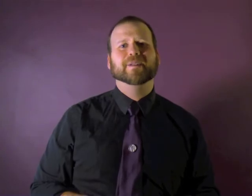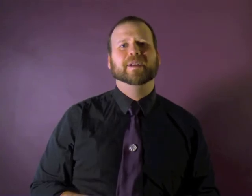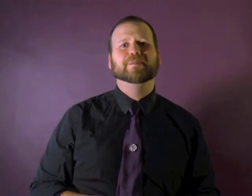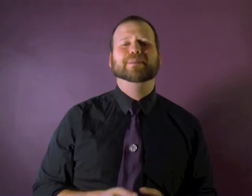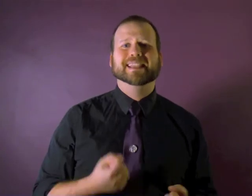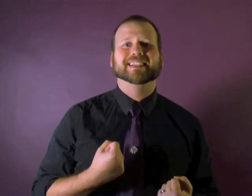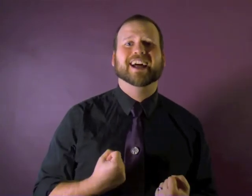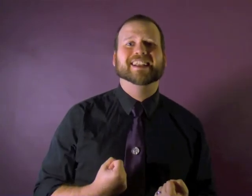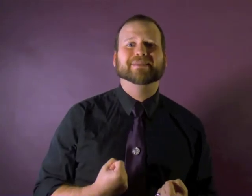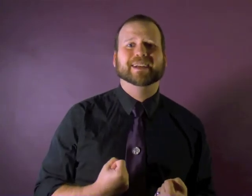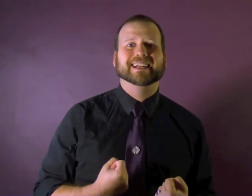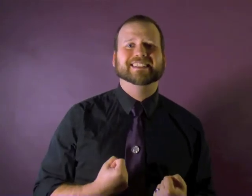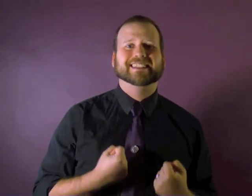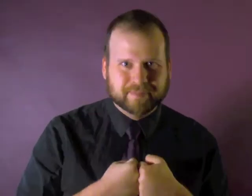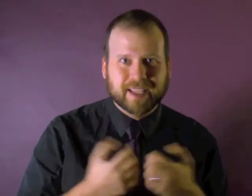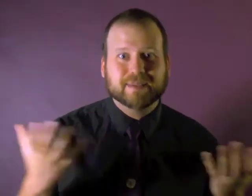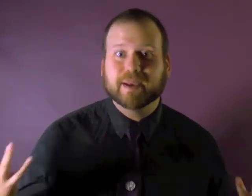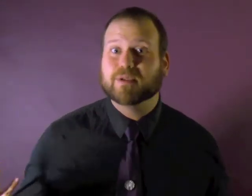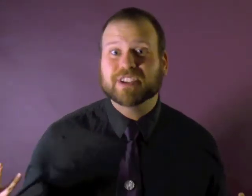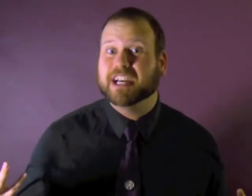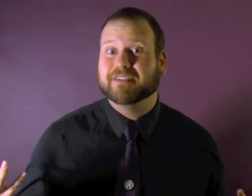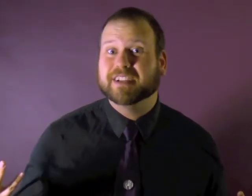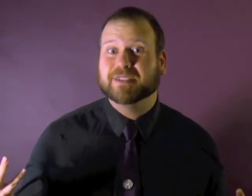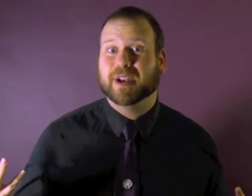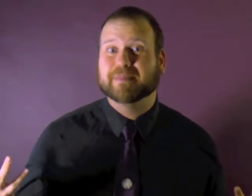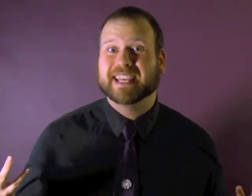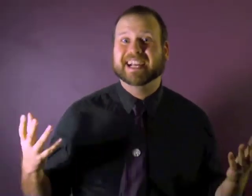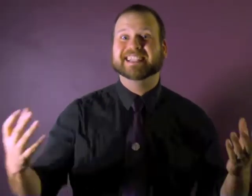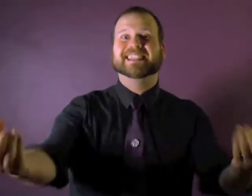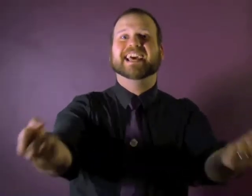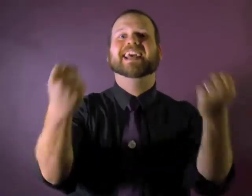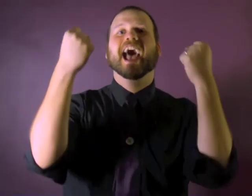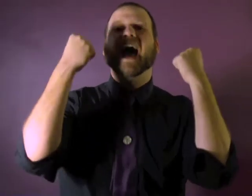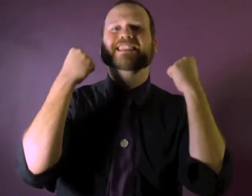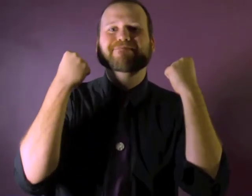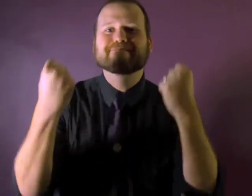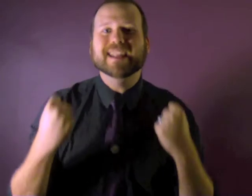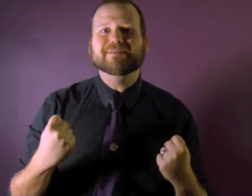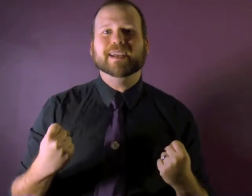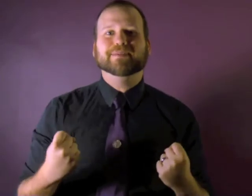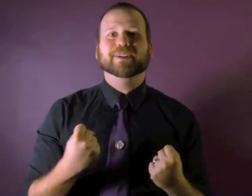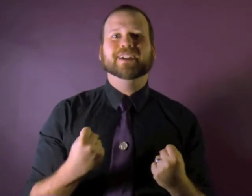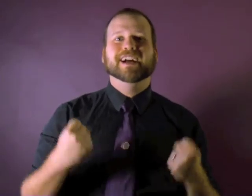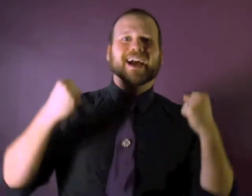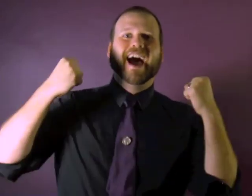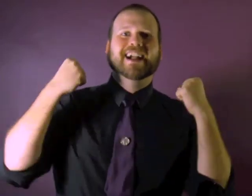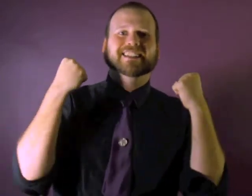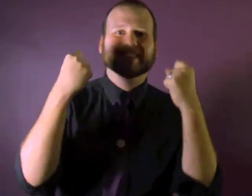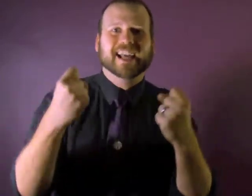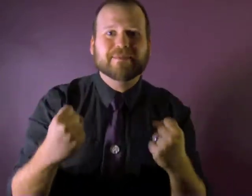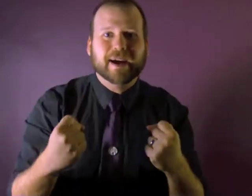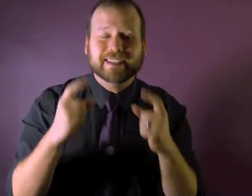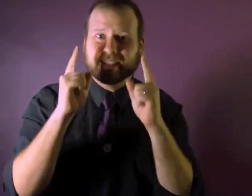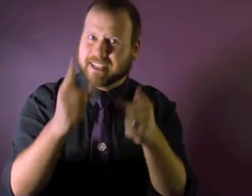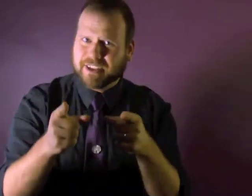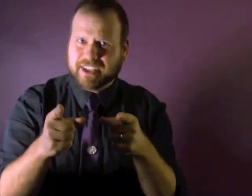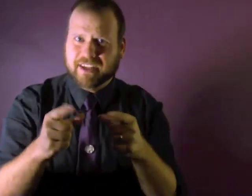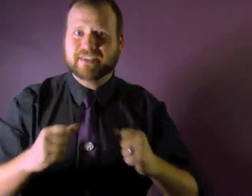means a lot to me. Let's make more stuff, is what I'm saying. Let's get as many people like-minded, like yourselves,